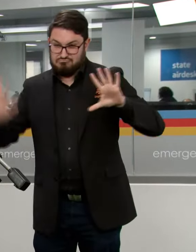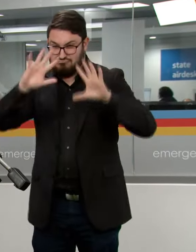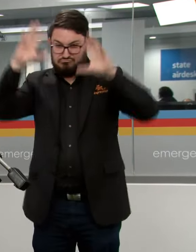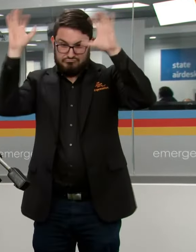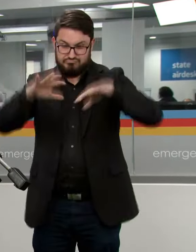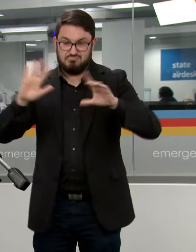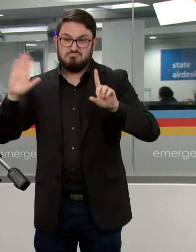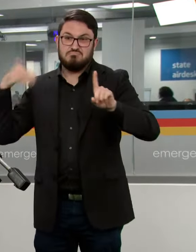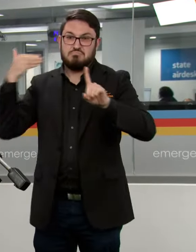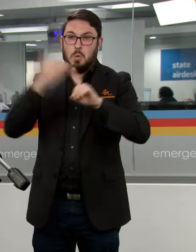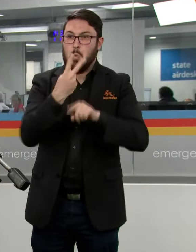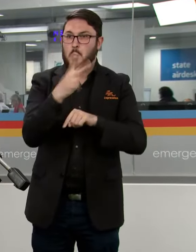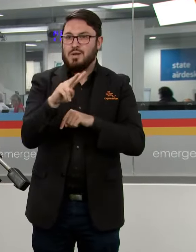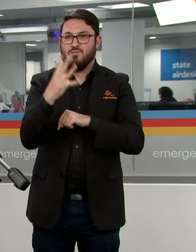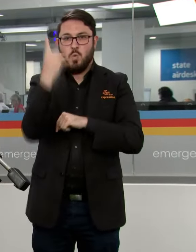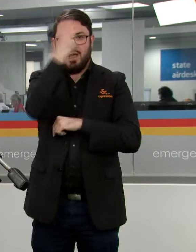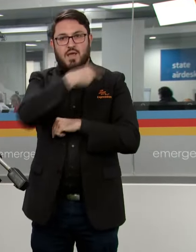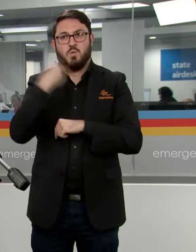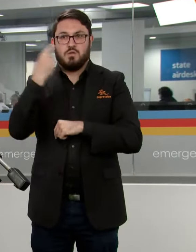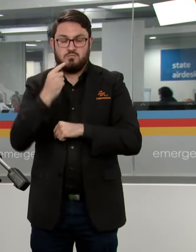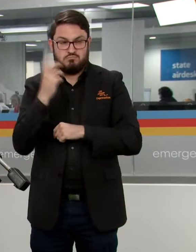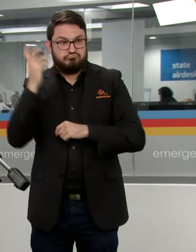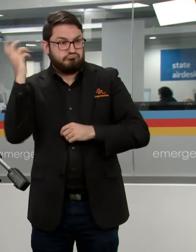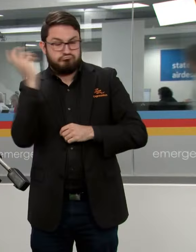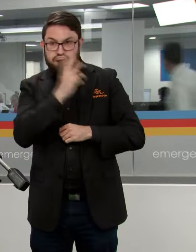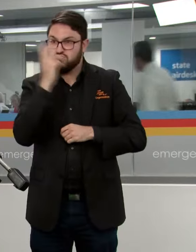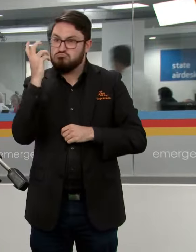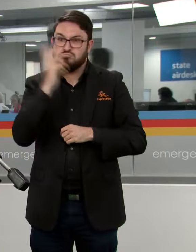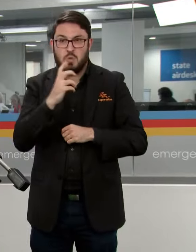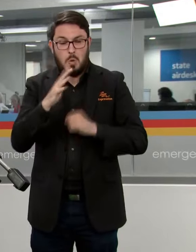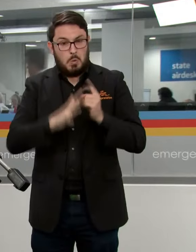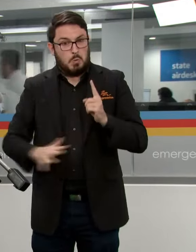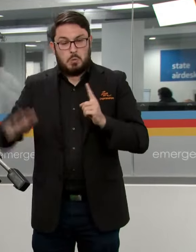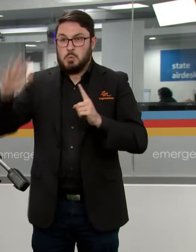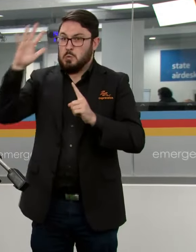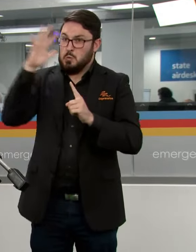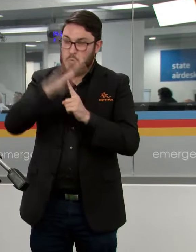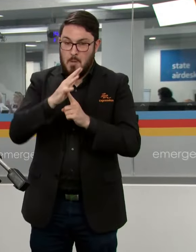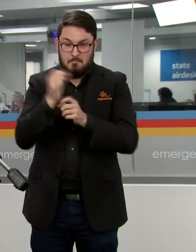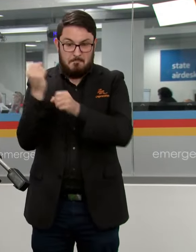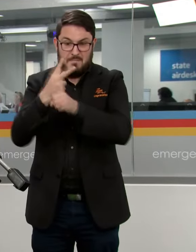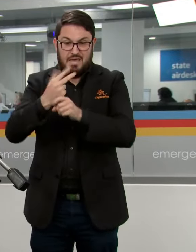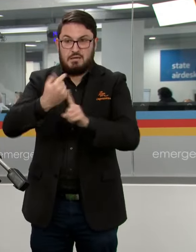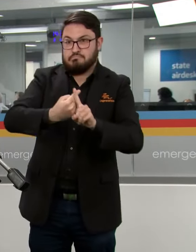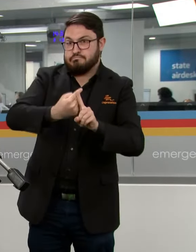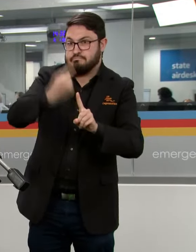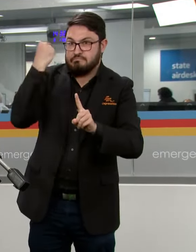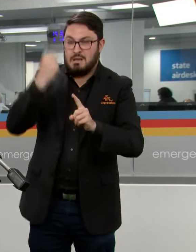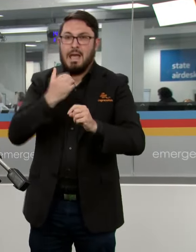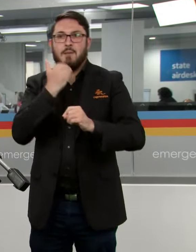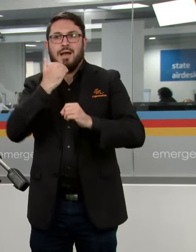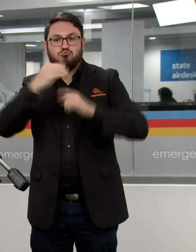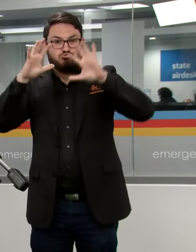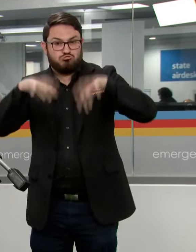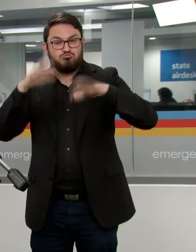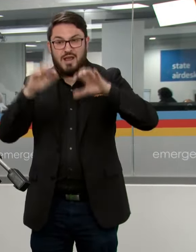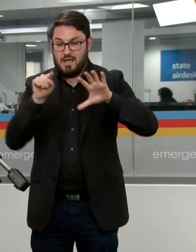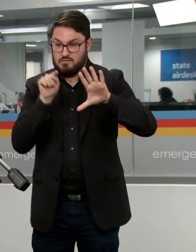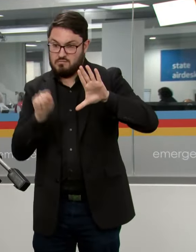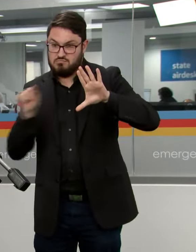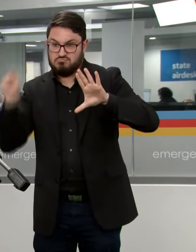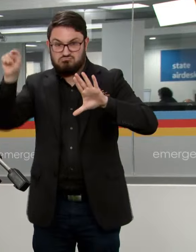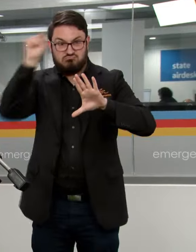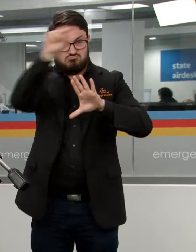over the last 24 hours. There's been record amount of rain in various areas which we touched on a little bit later